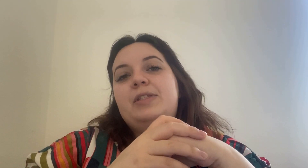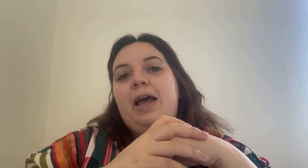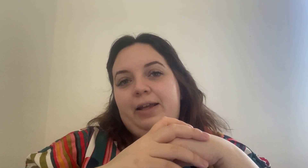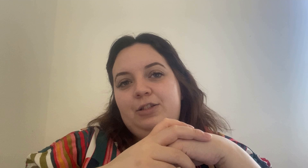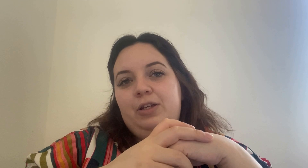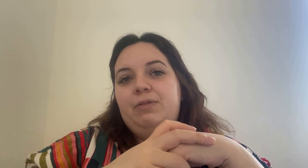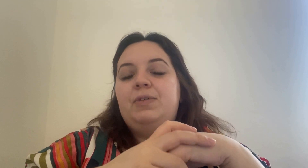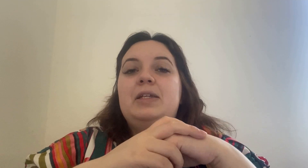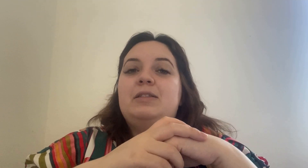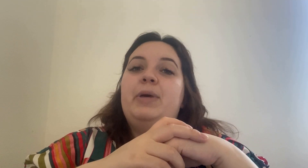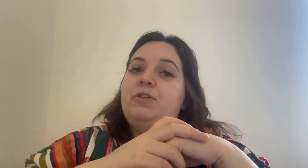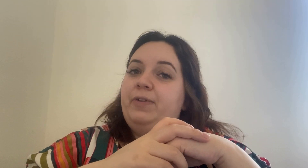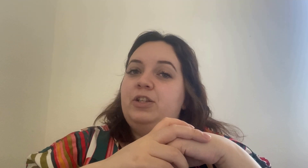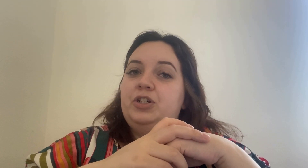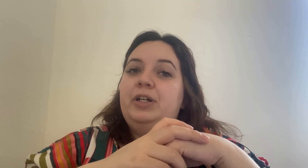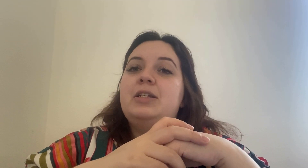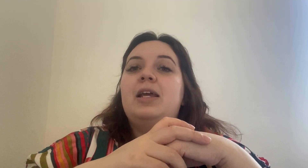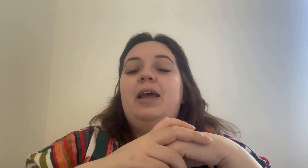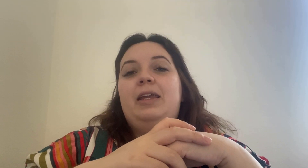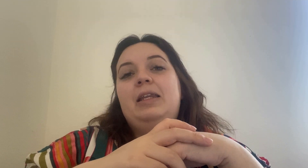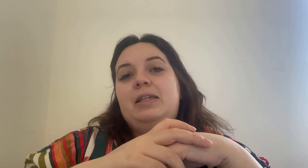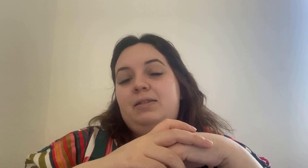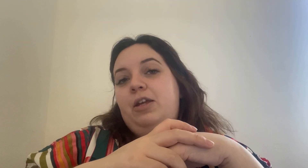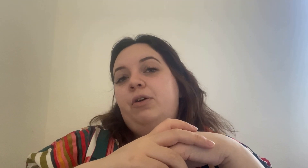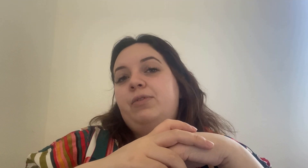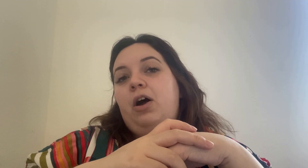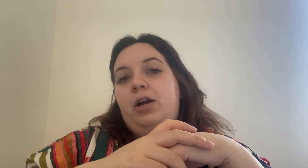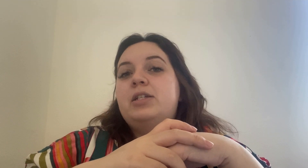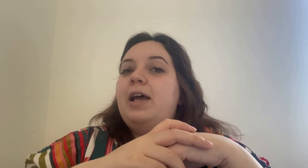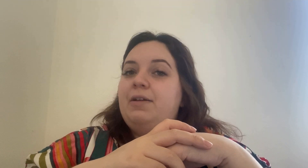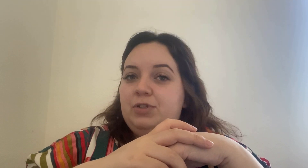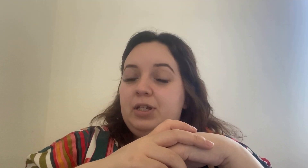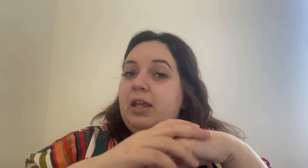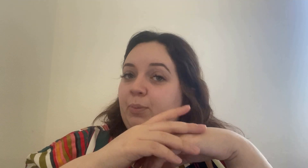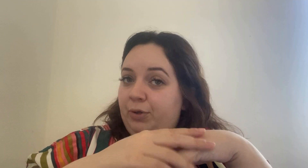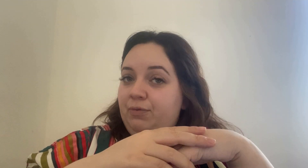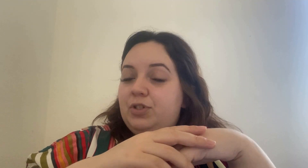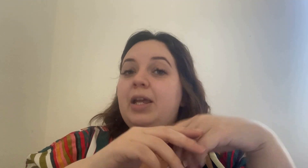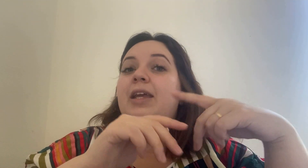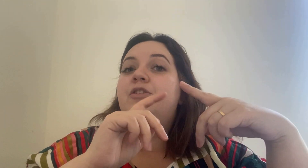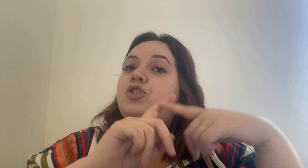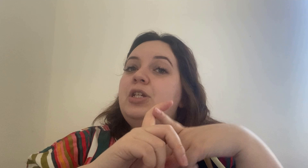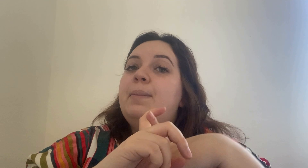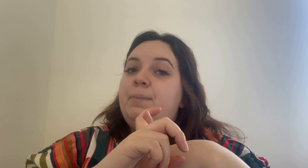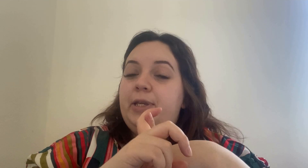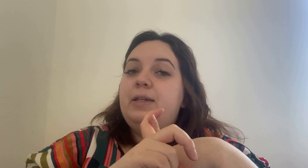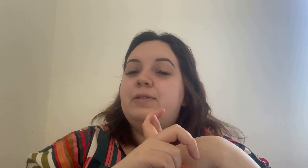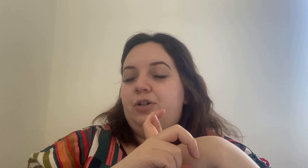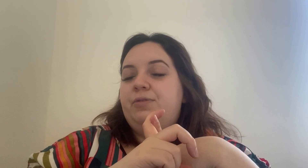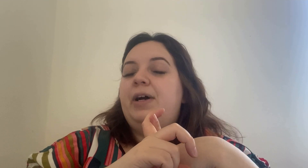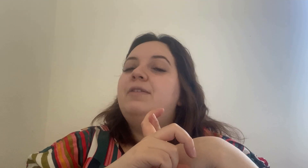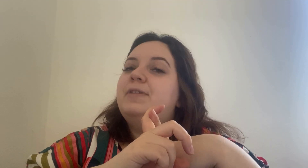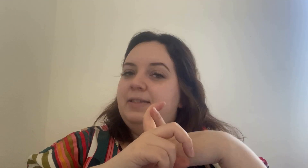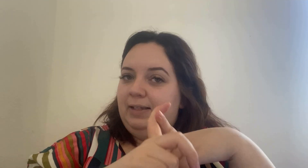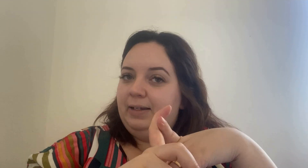active is manufactured in a state-of-art fda approved in gmp certified facility